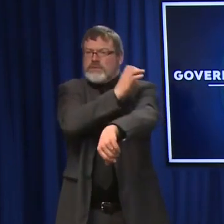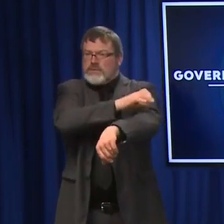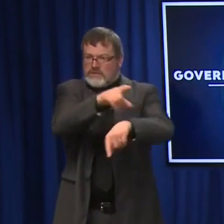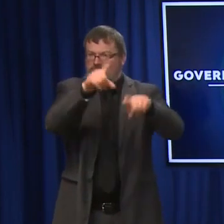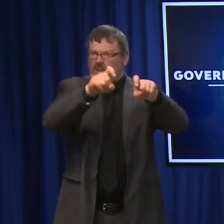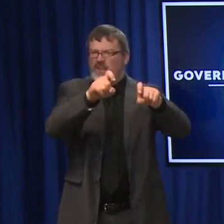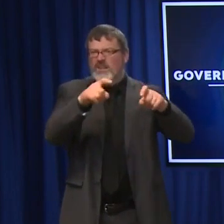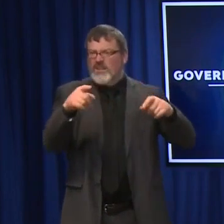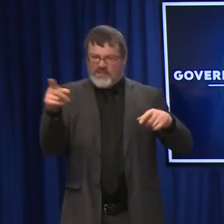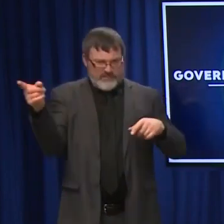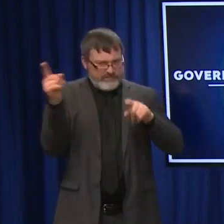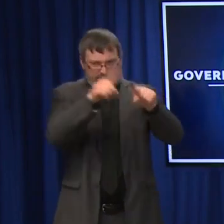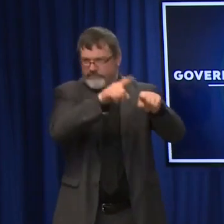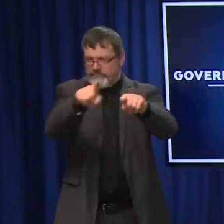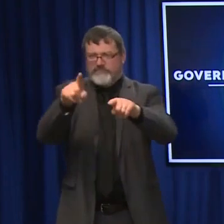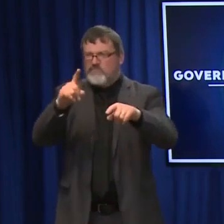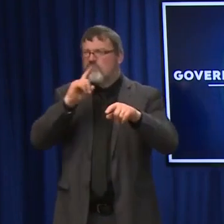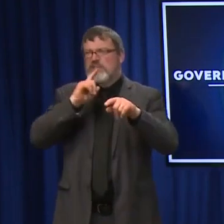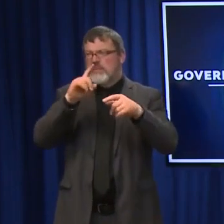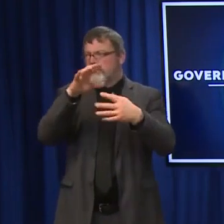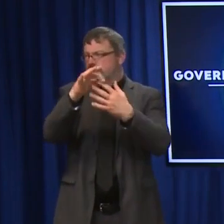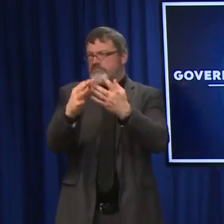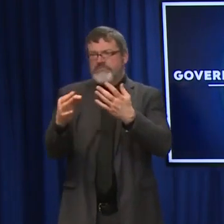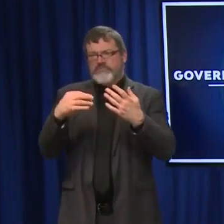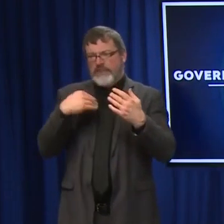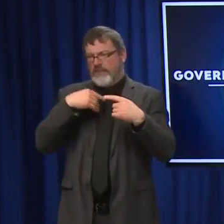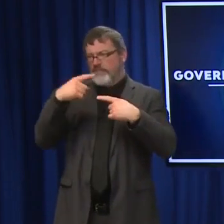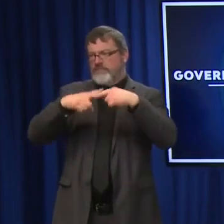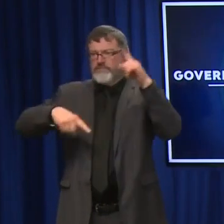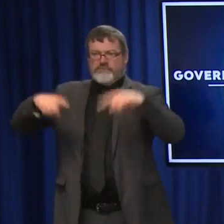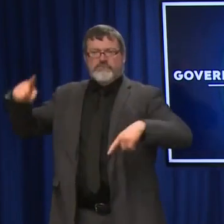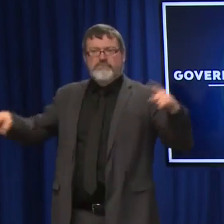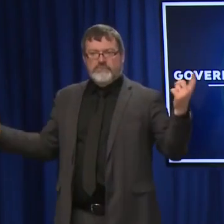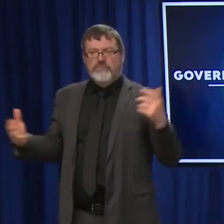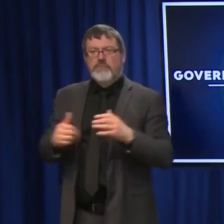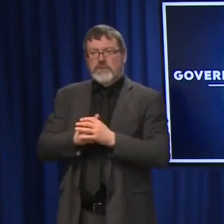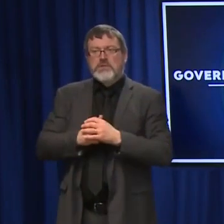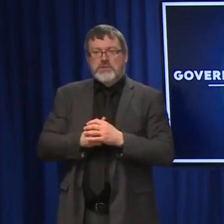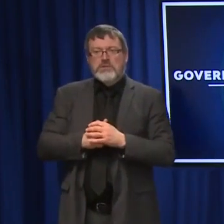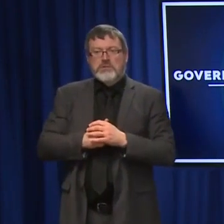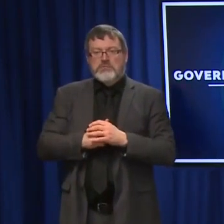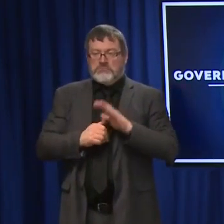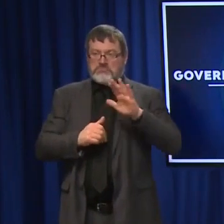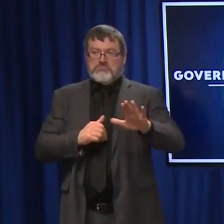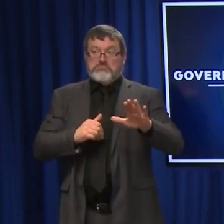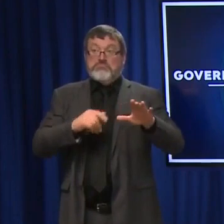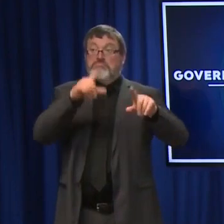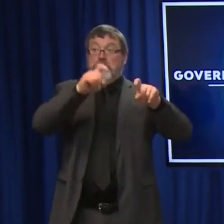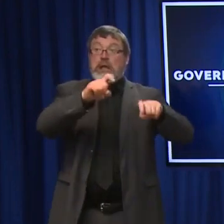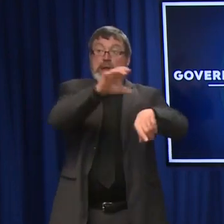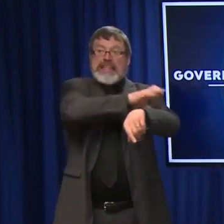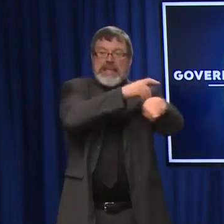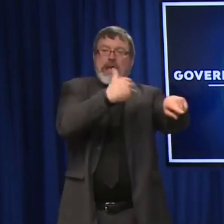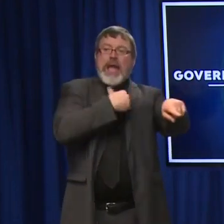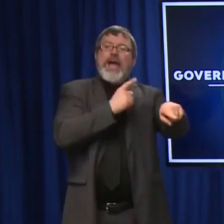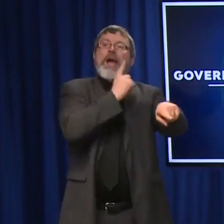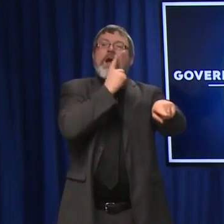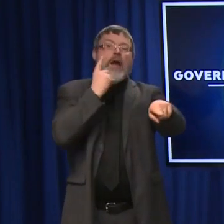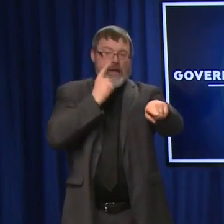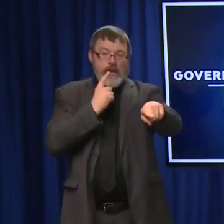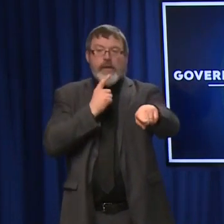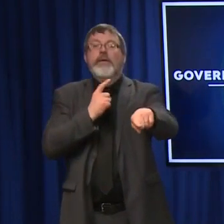taking a large part of the burden of testing, especially around PCR tests. So when it comes to the average number of people that are looking for a test,